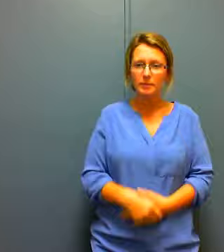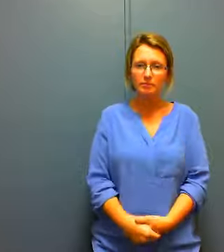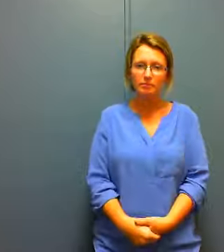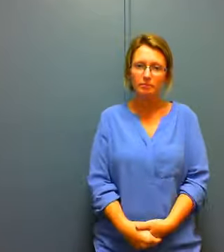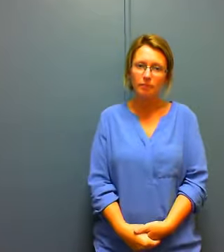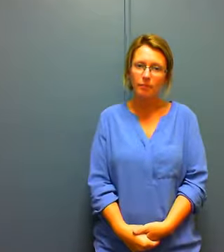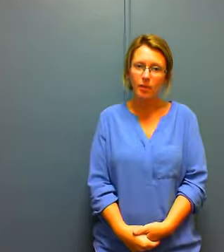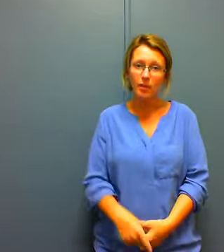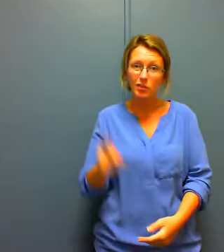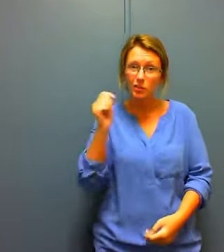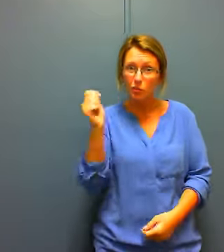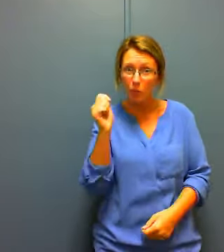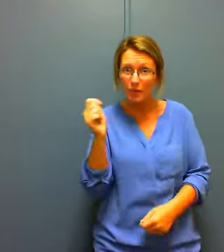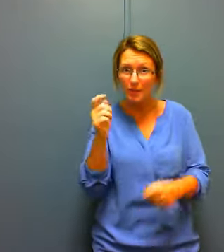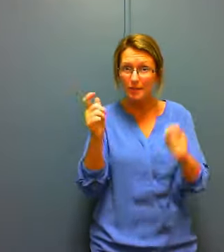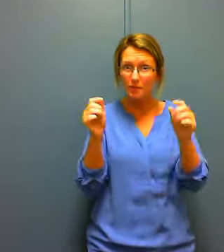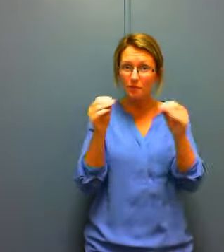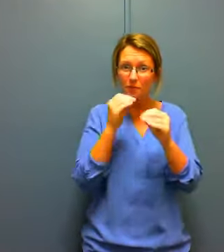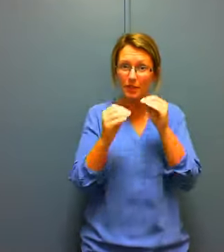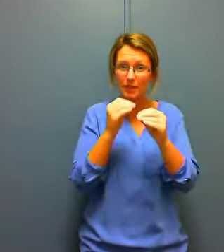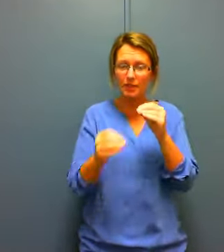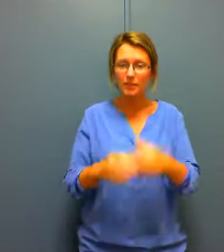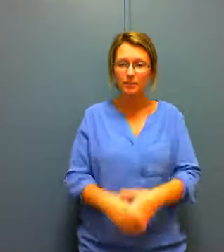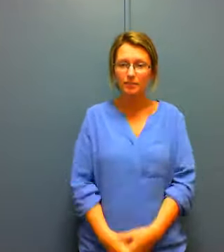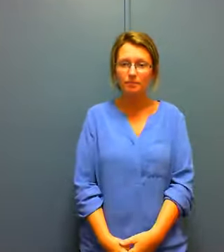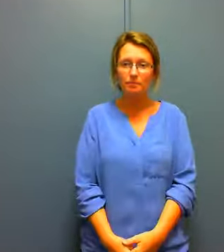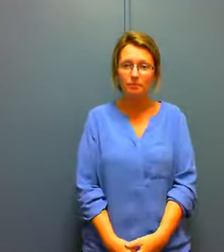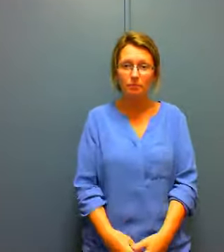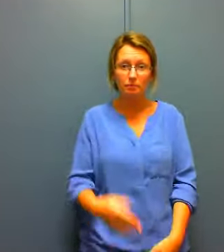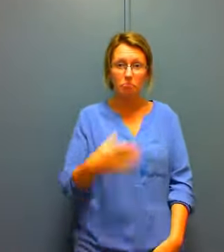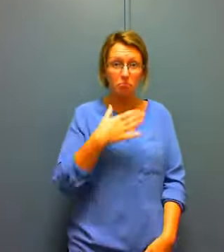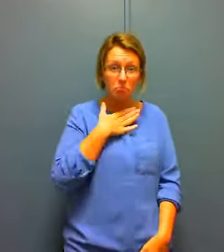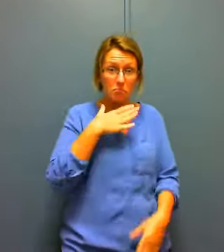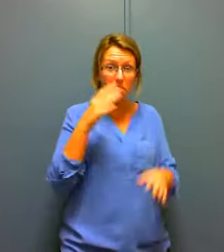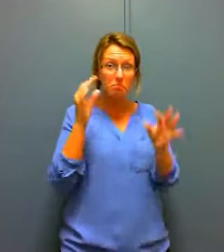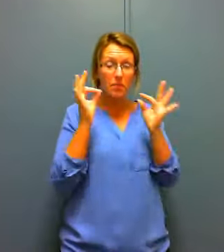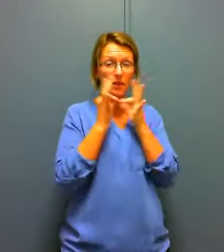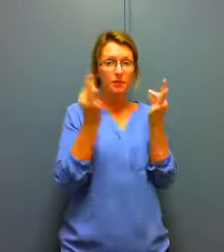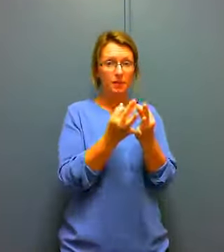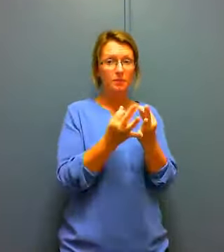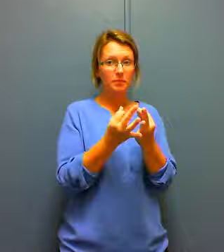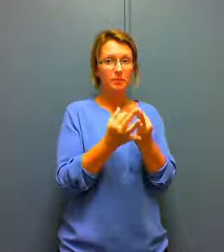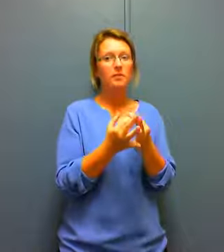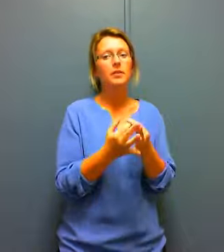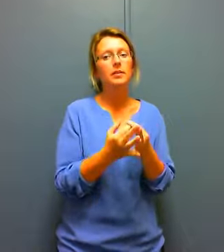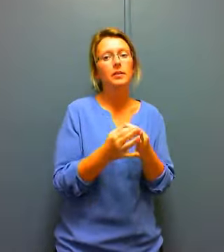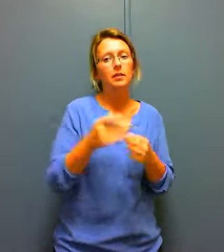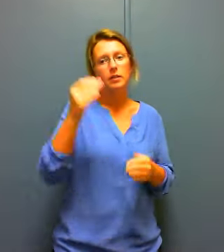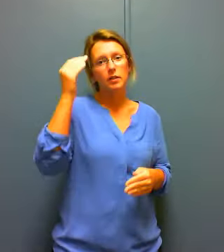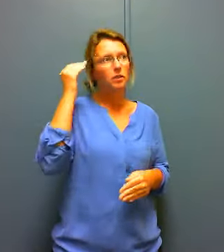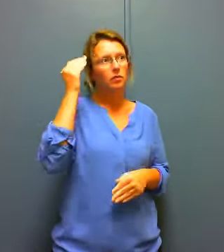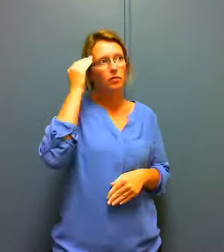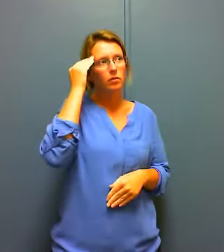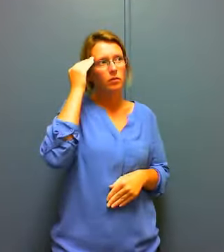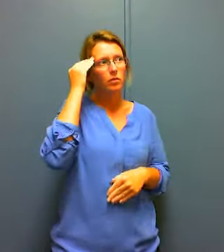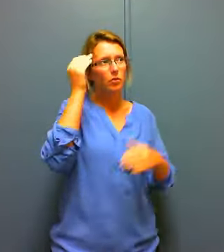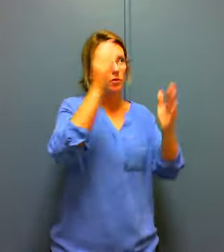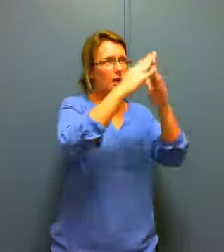person and what they know how to do like my family several people in my family know every part of the building a house so they can do anything